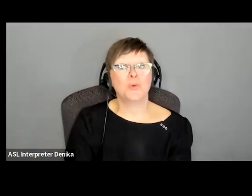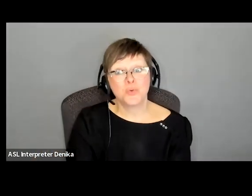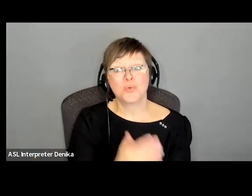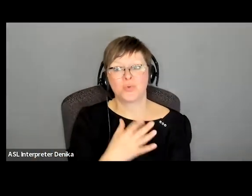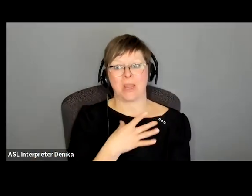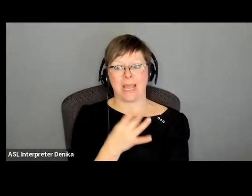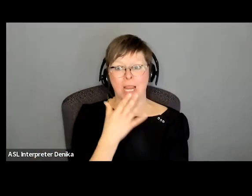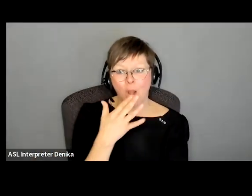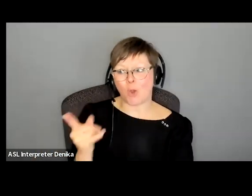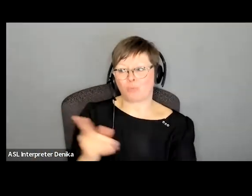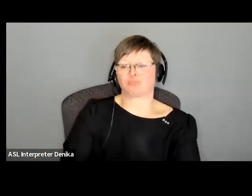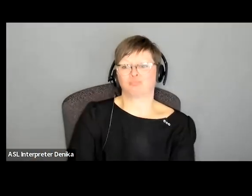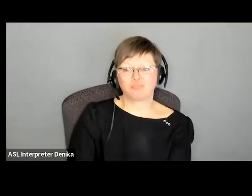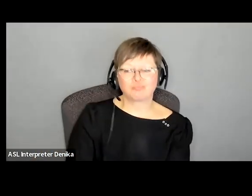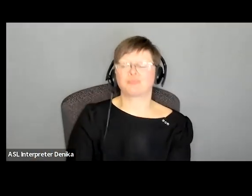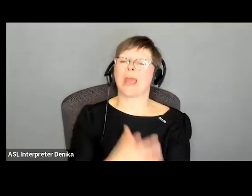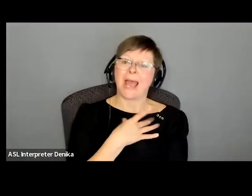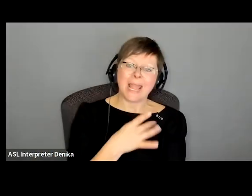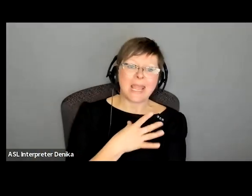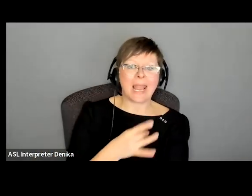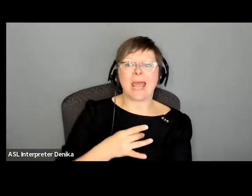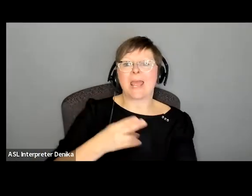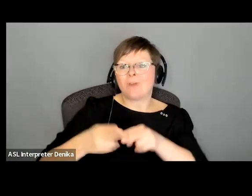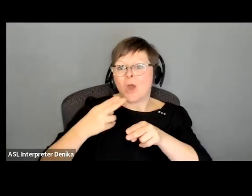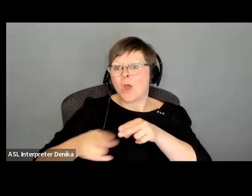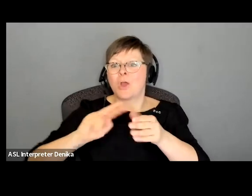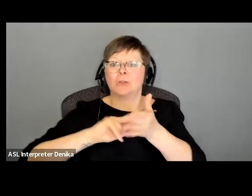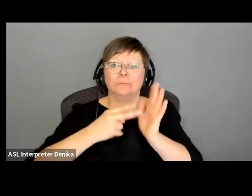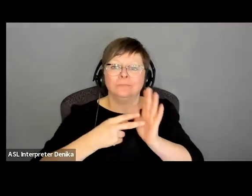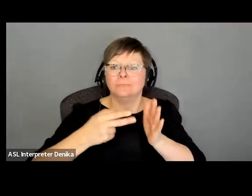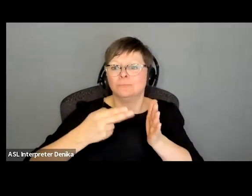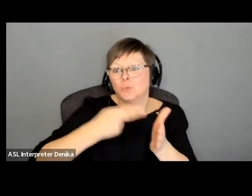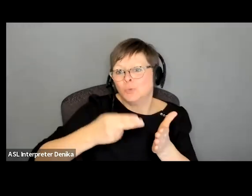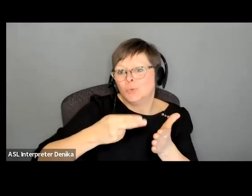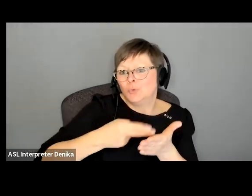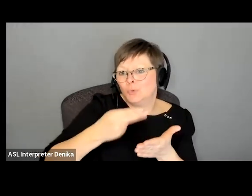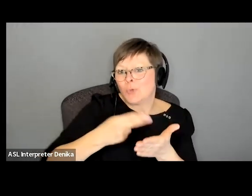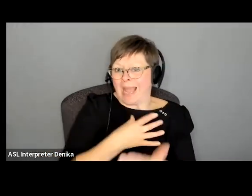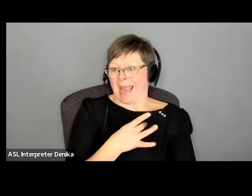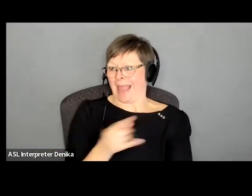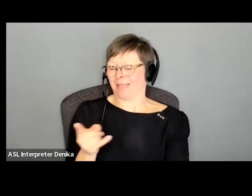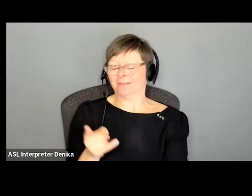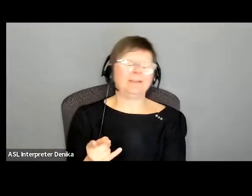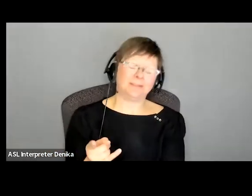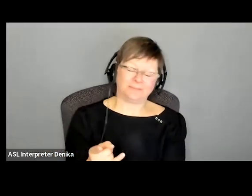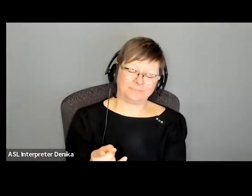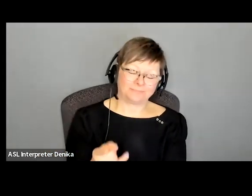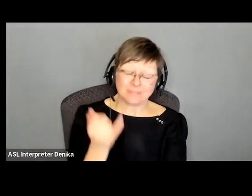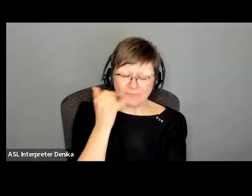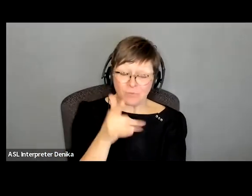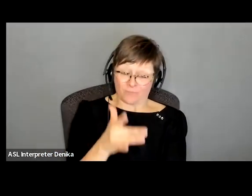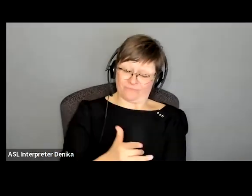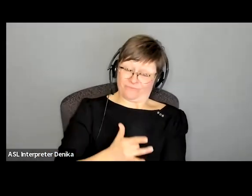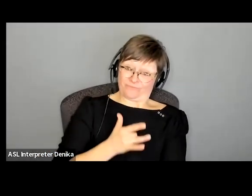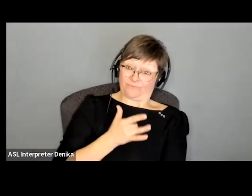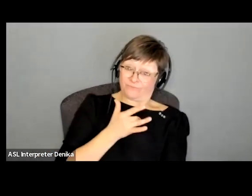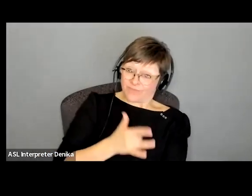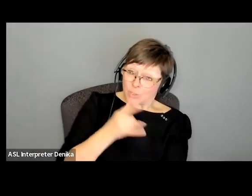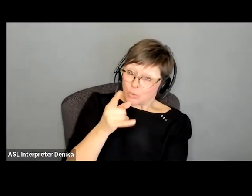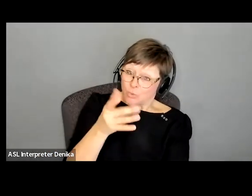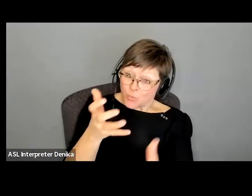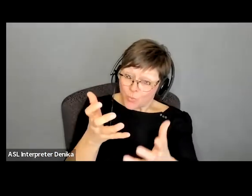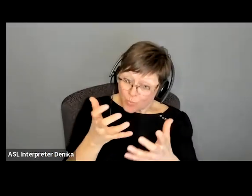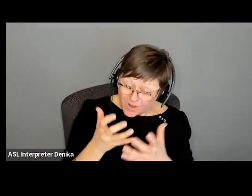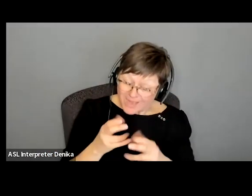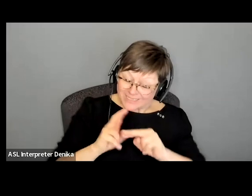cutlery i like the cutlery there that's my kind of person um but if you feel like uh you know you want to have that